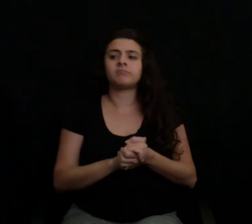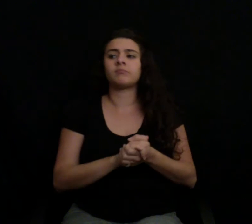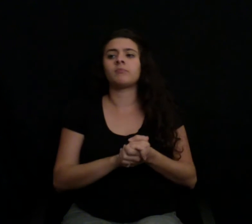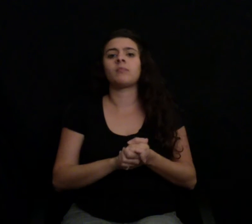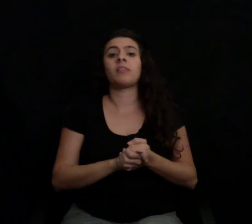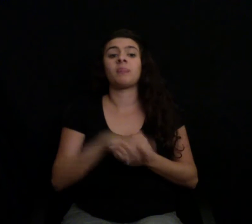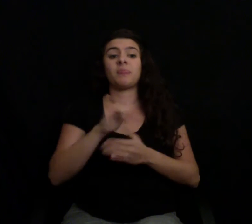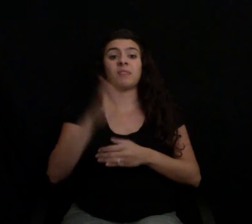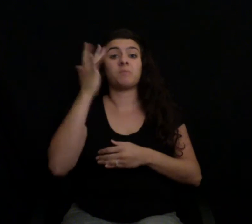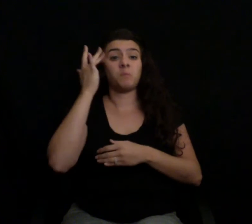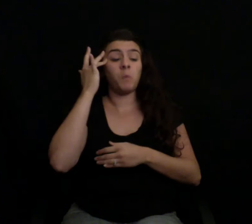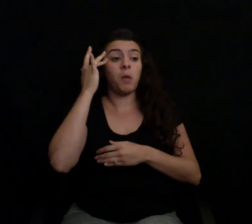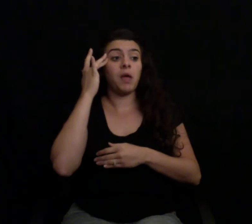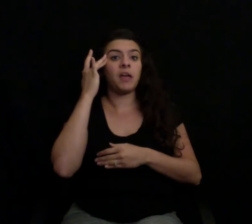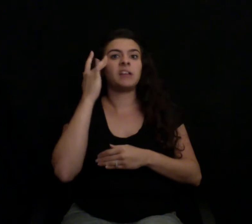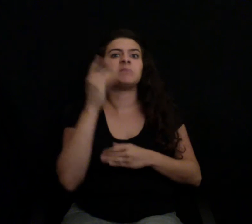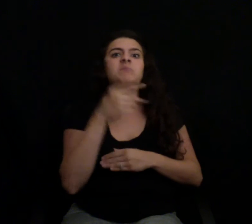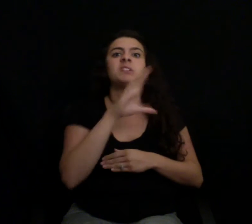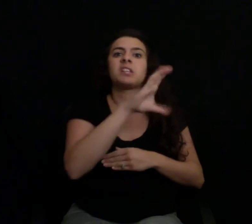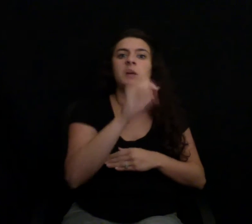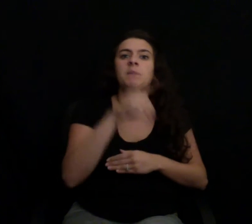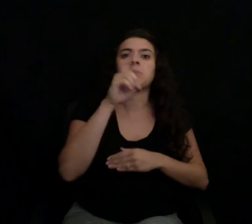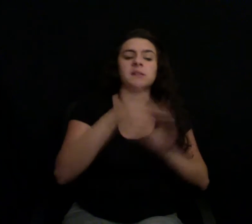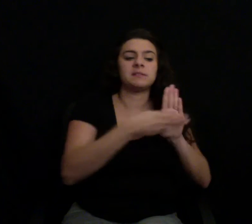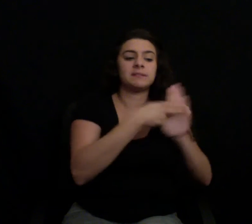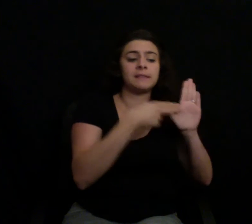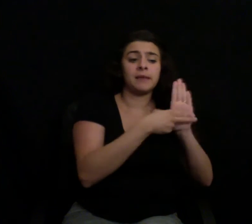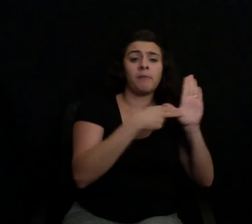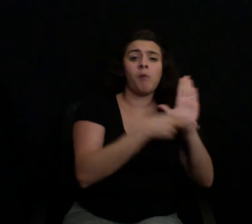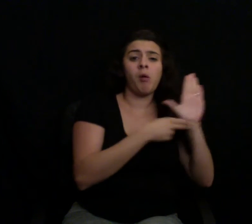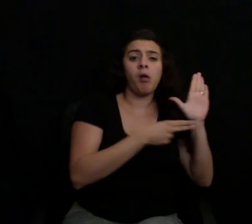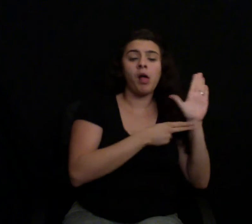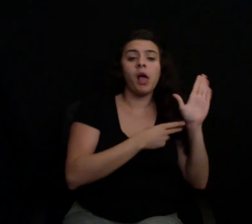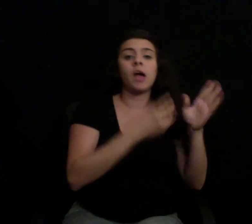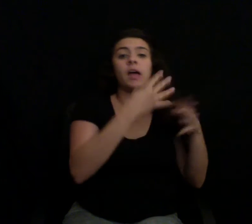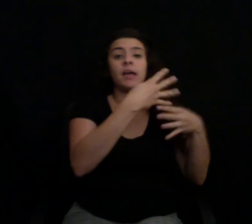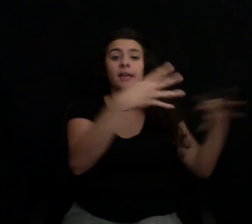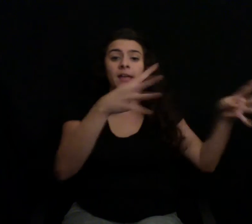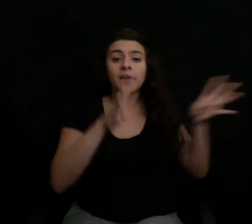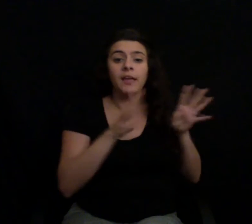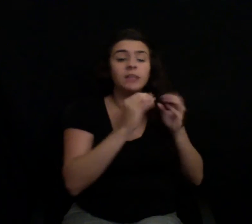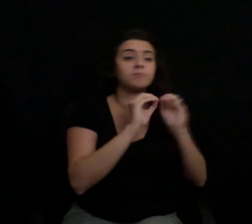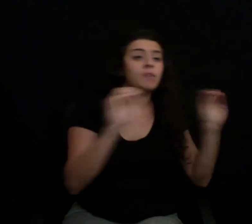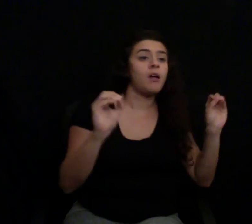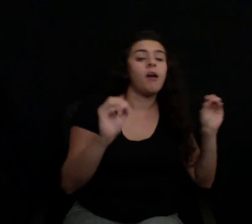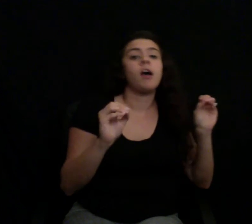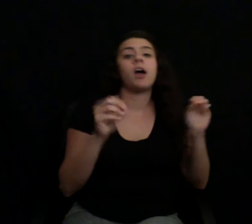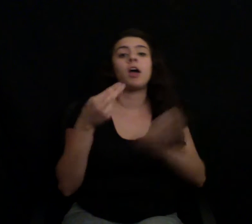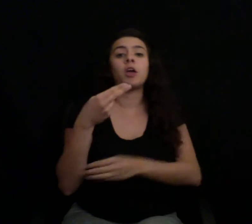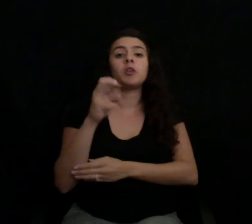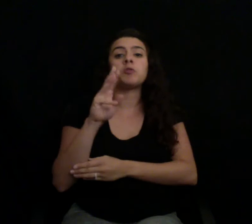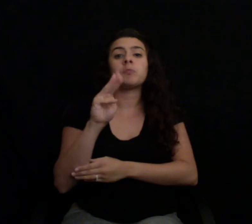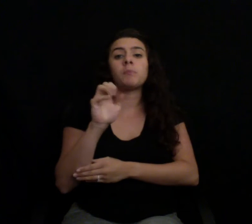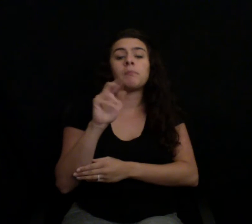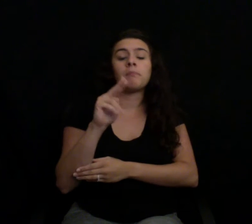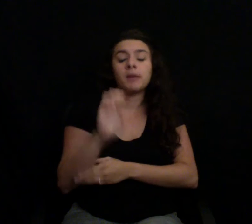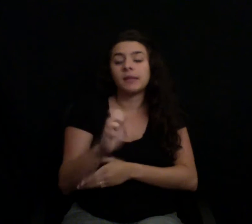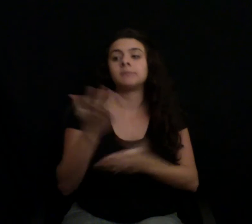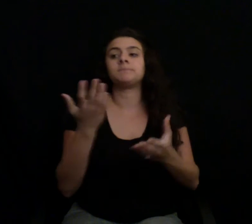People are even willing to pay more for it. Sometimes lots more. In terms of our welfare, Leah and Craig's video probably wasn't showing the